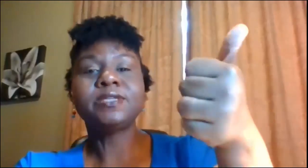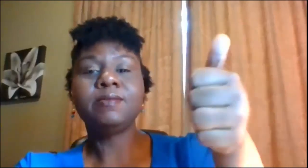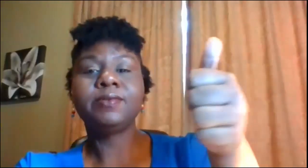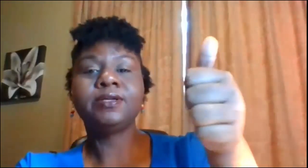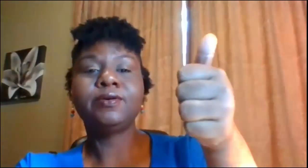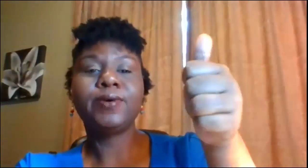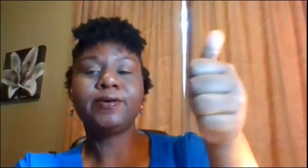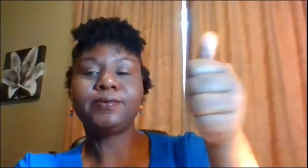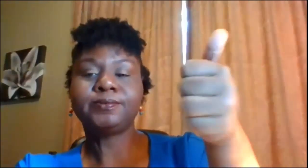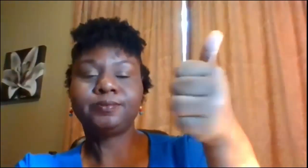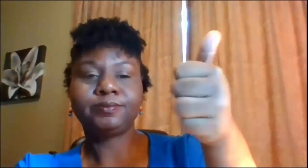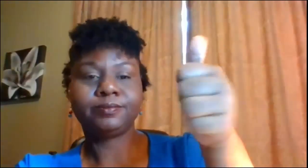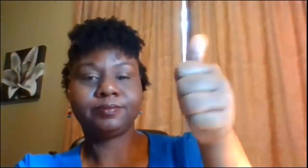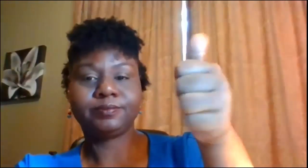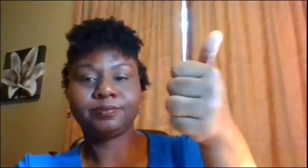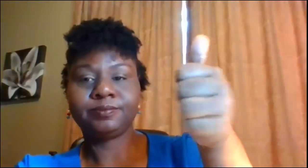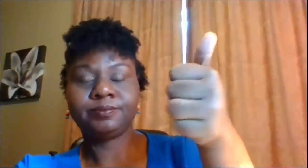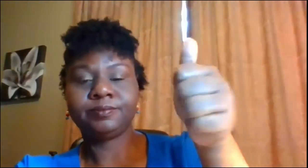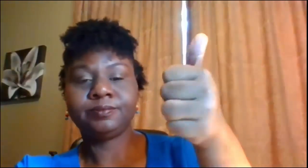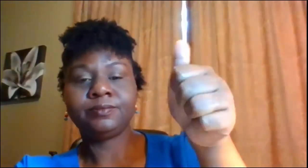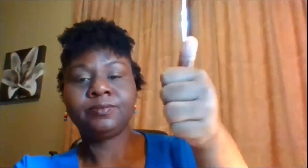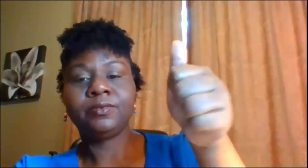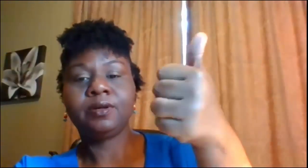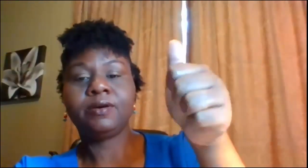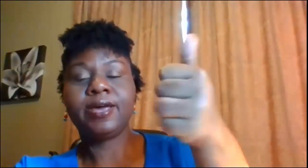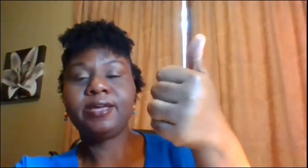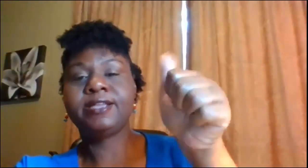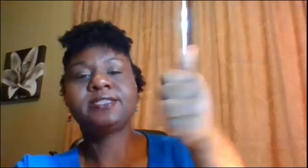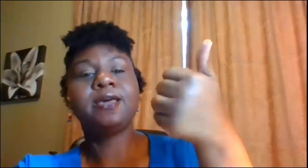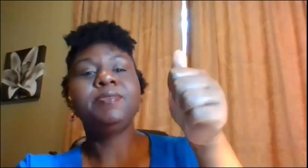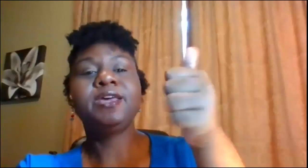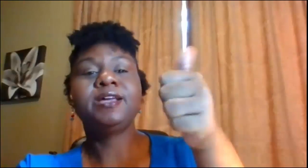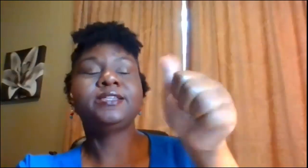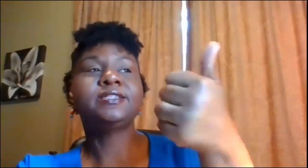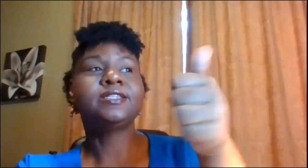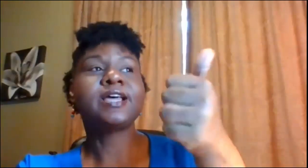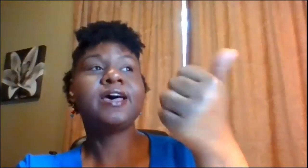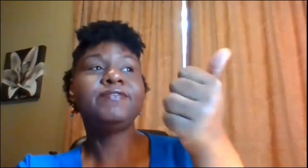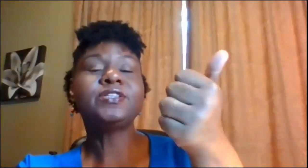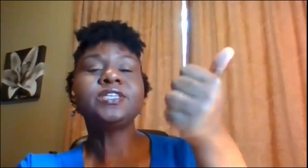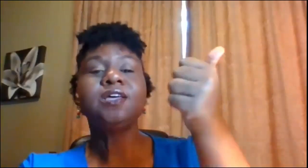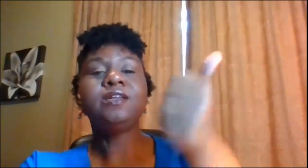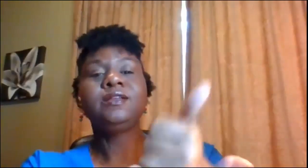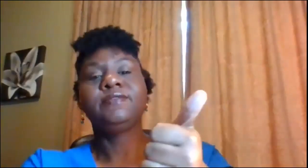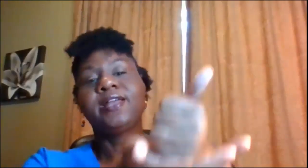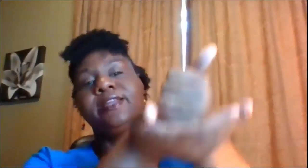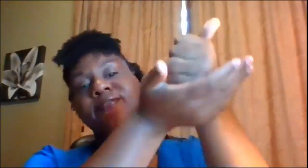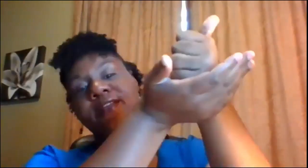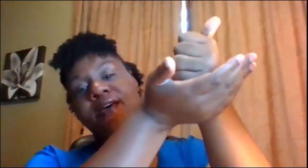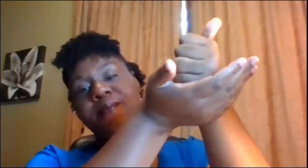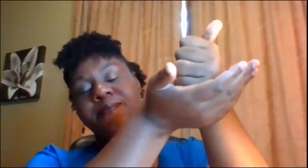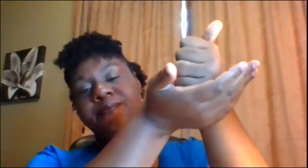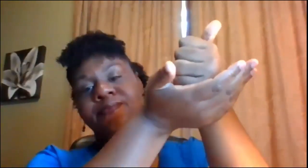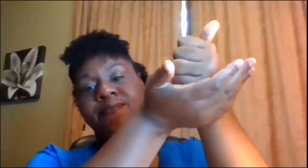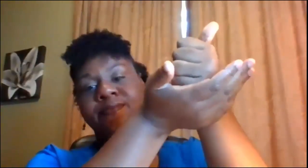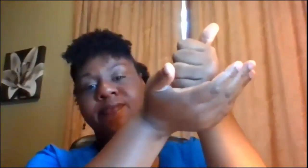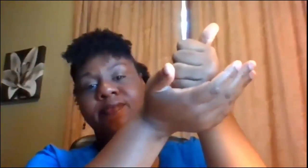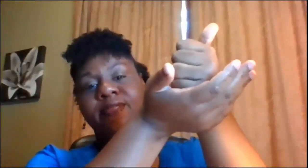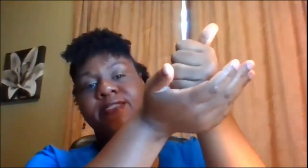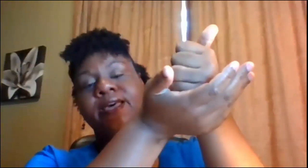up with a little wiggle all right and same thing this is the sign for ten if I lift it up let's